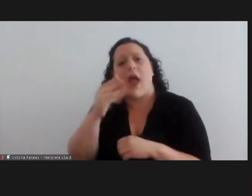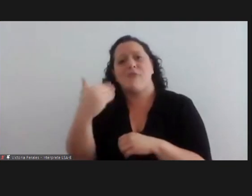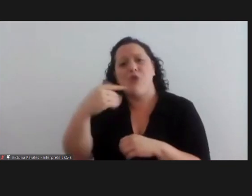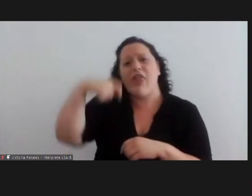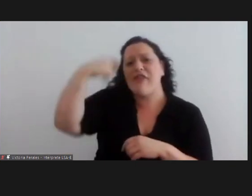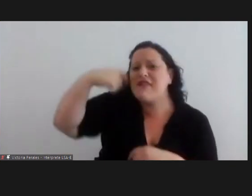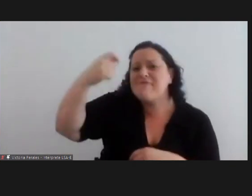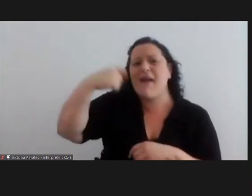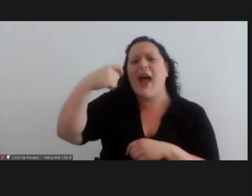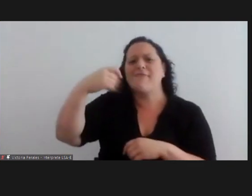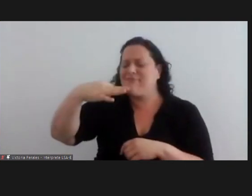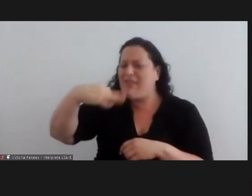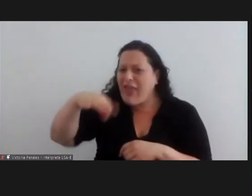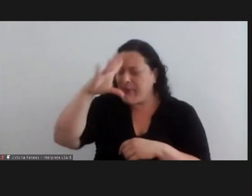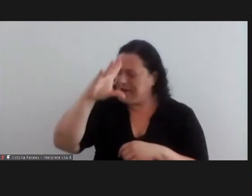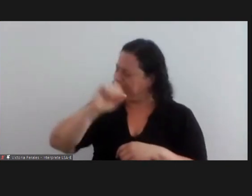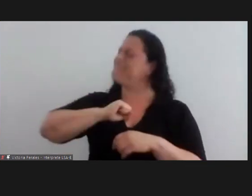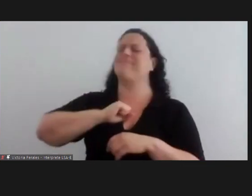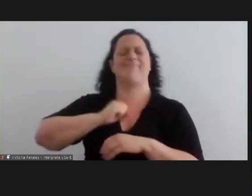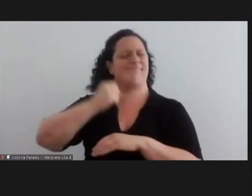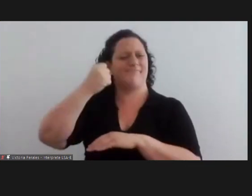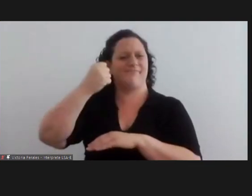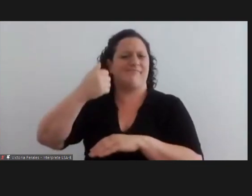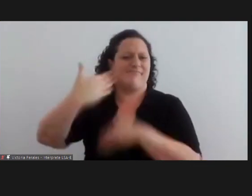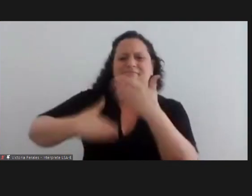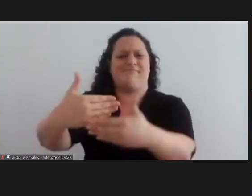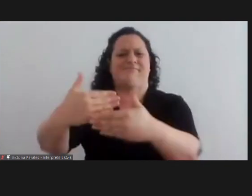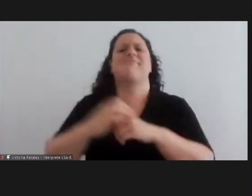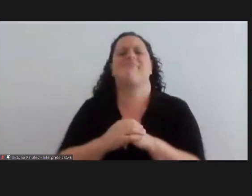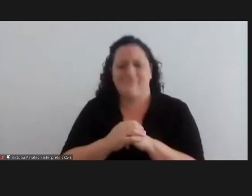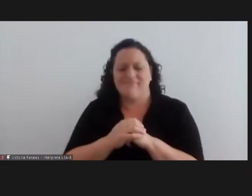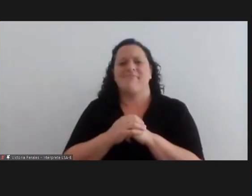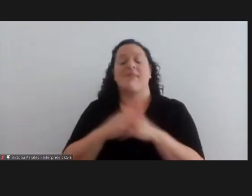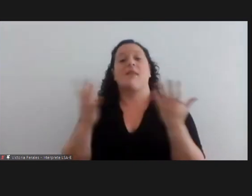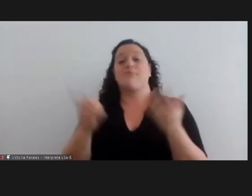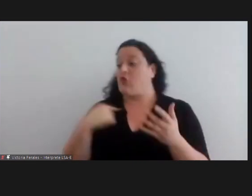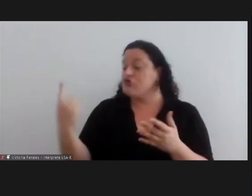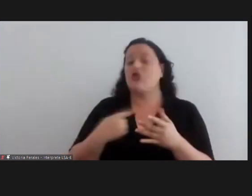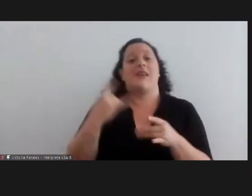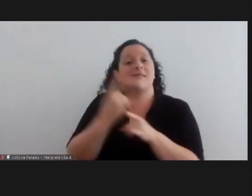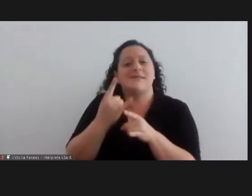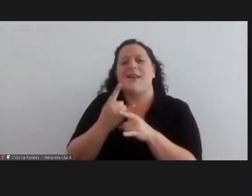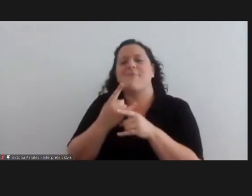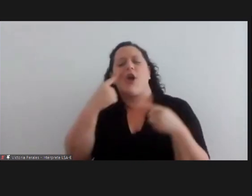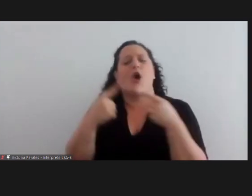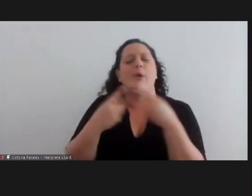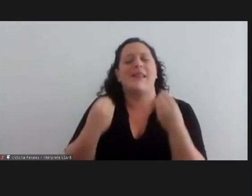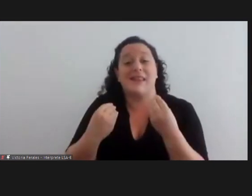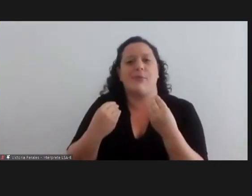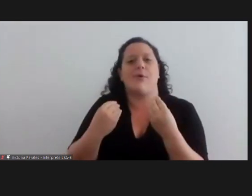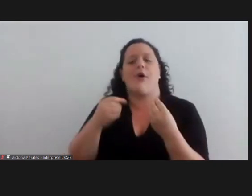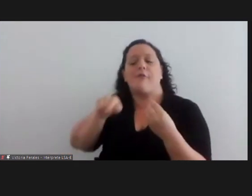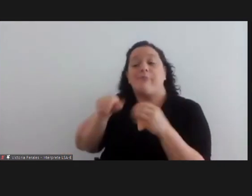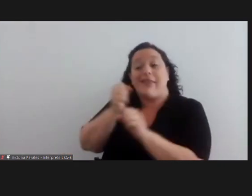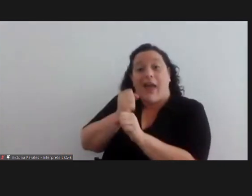films if they had the possibility they had to have the courage to do so and at all times we were of the idea